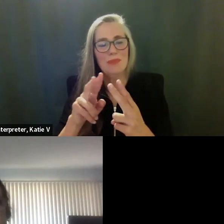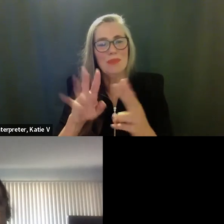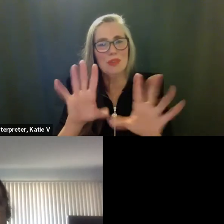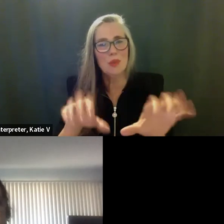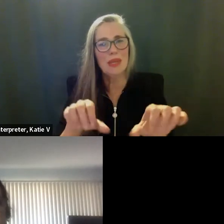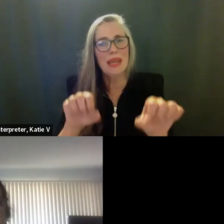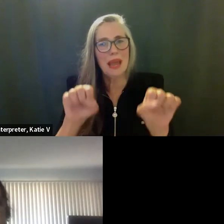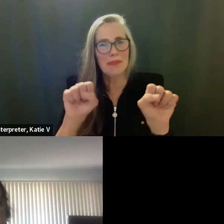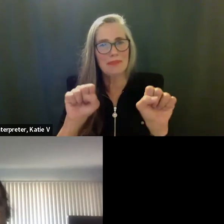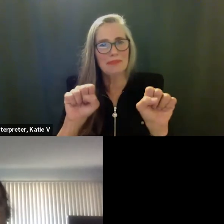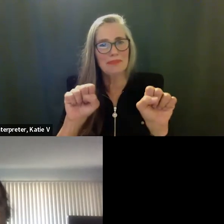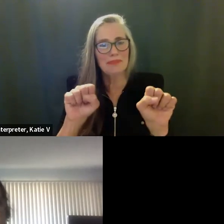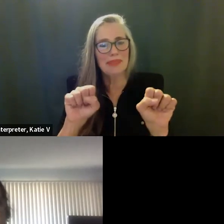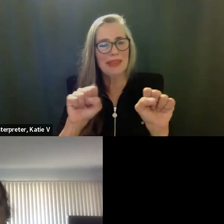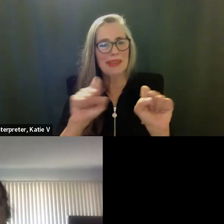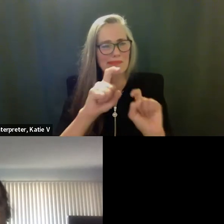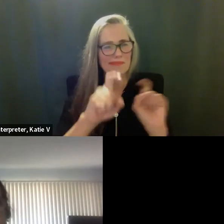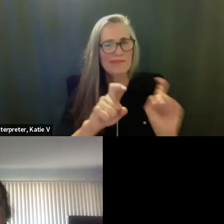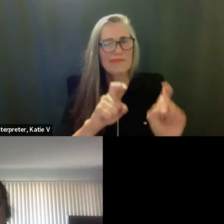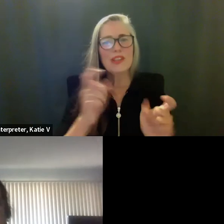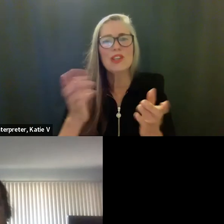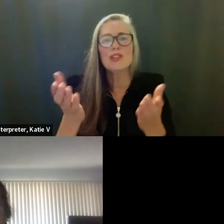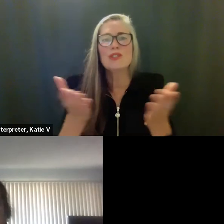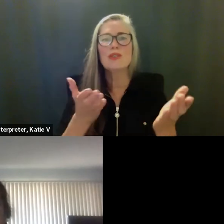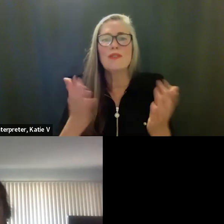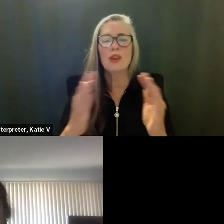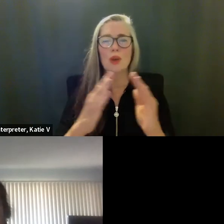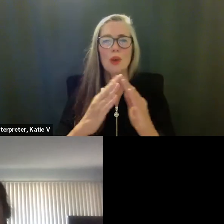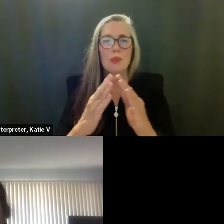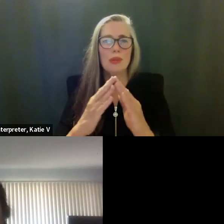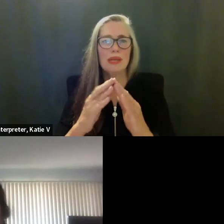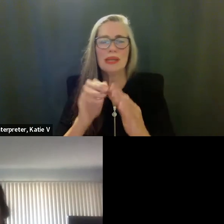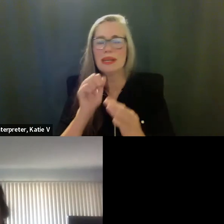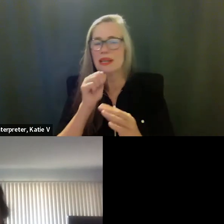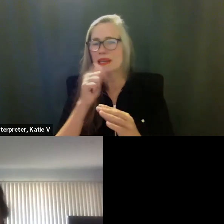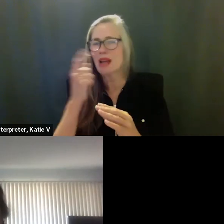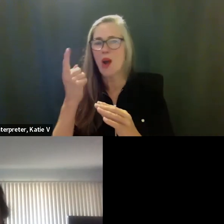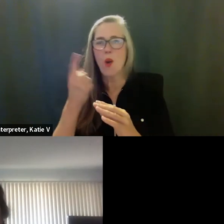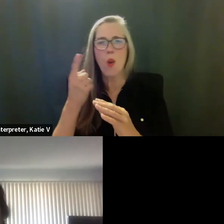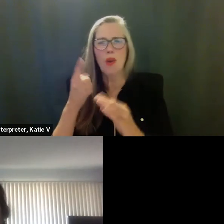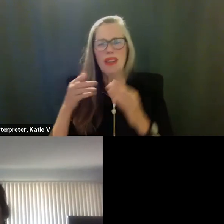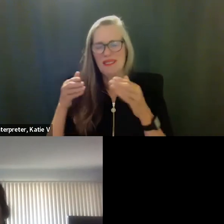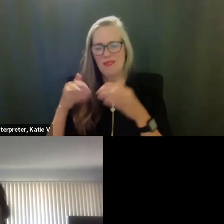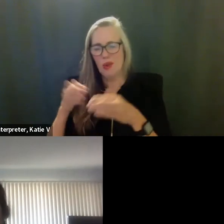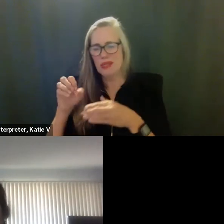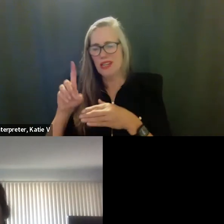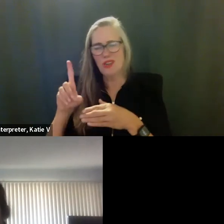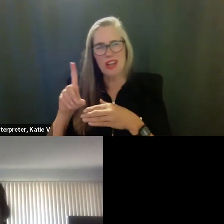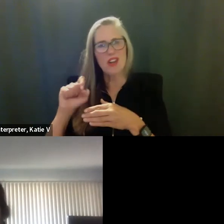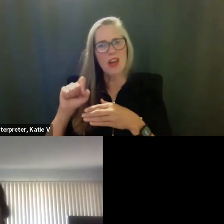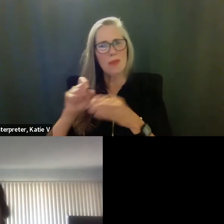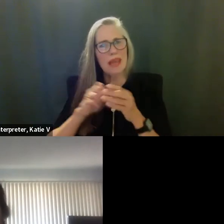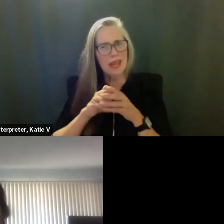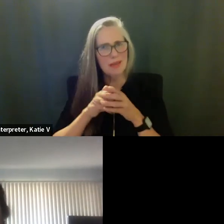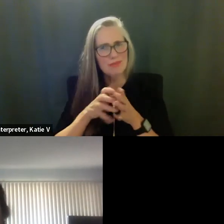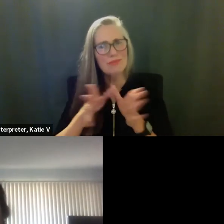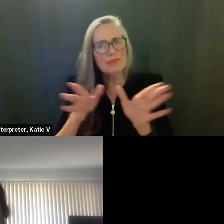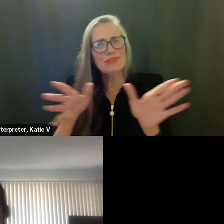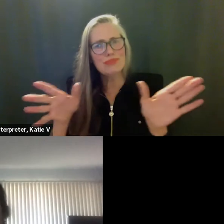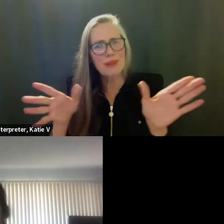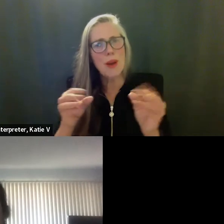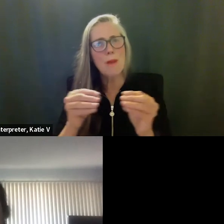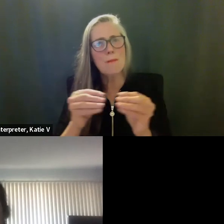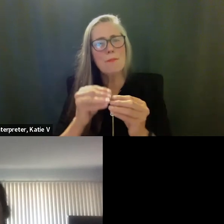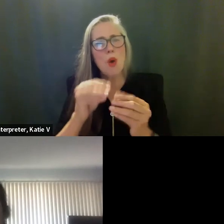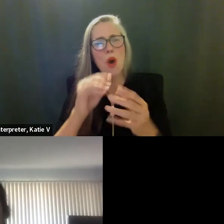serve the community beyond just the education. The idea of having this community